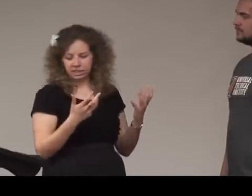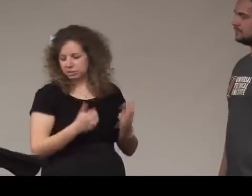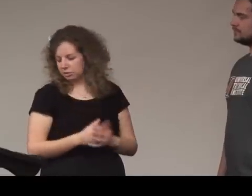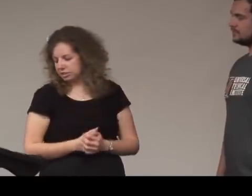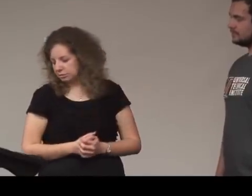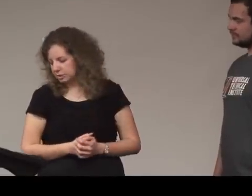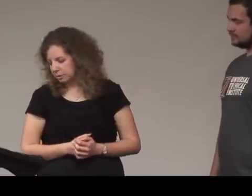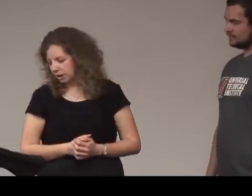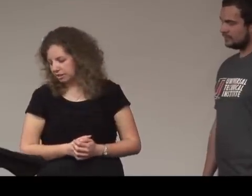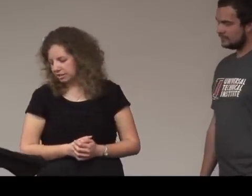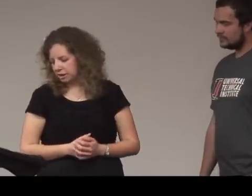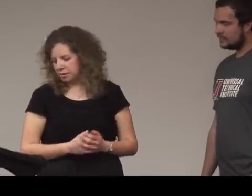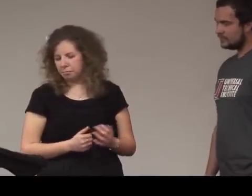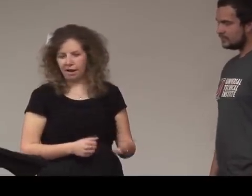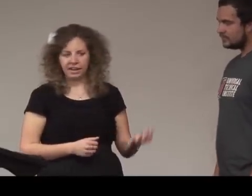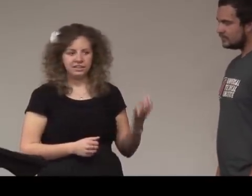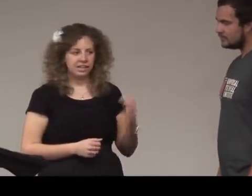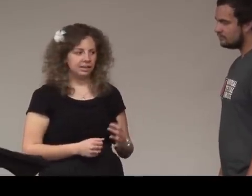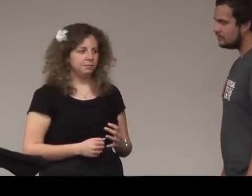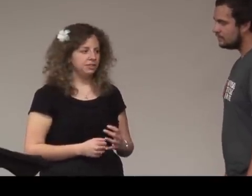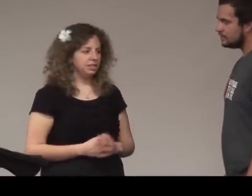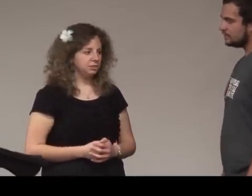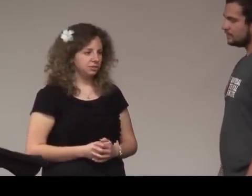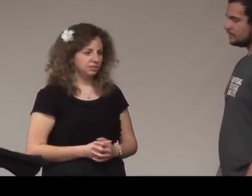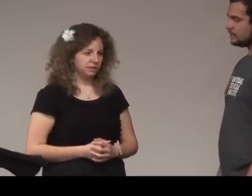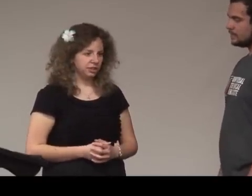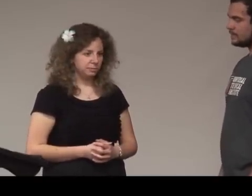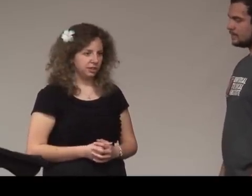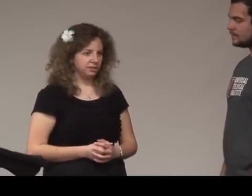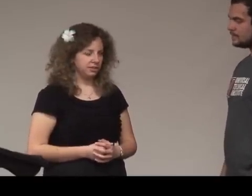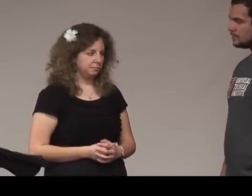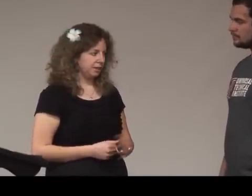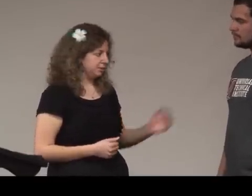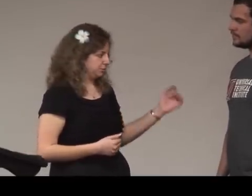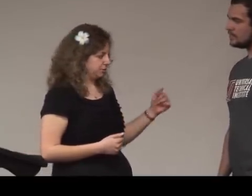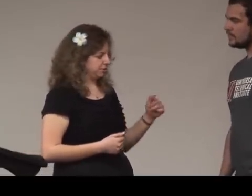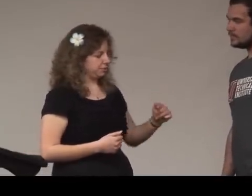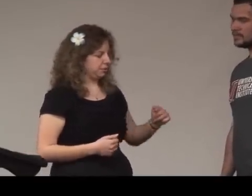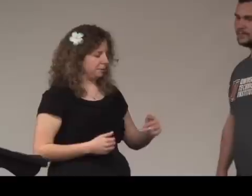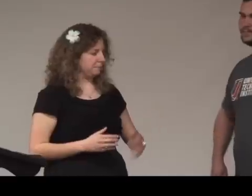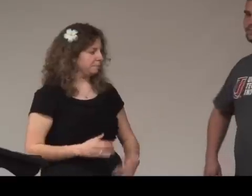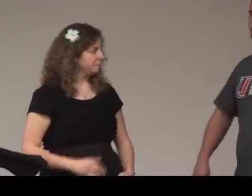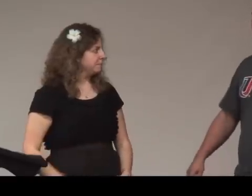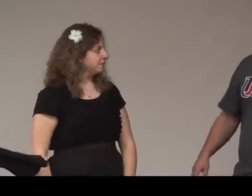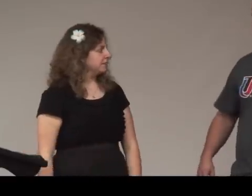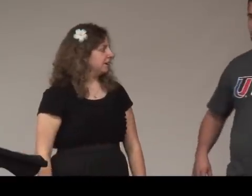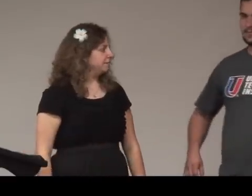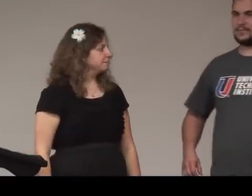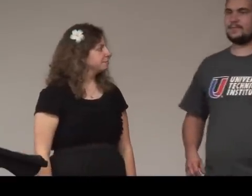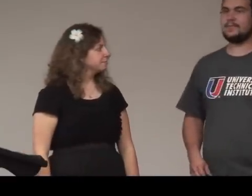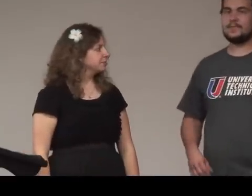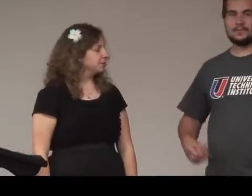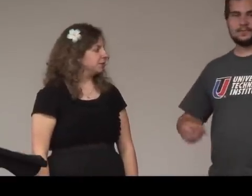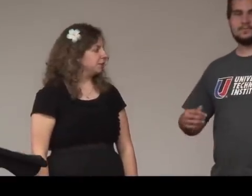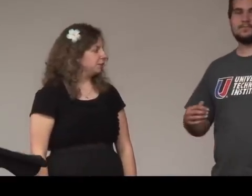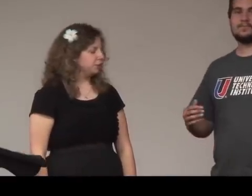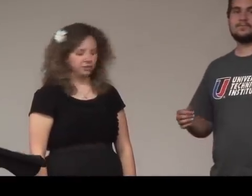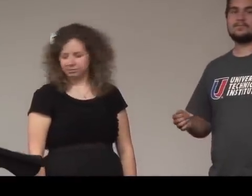he's going to respond my name and then he's going to finger spell his name okay so trying to see a little bit okay so hello or